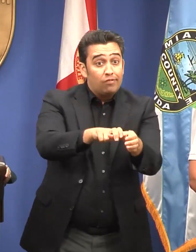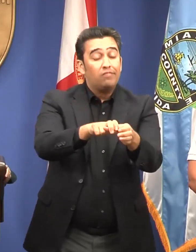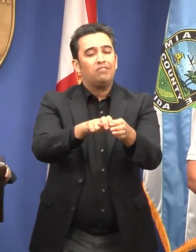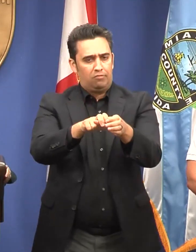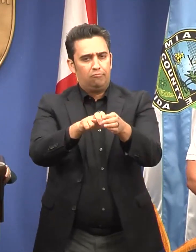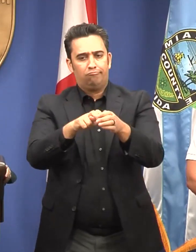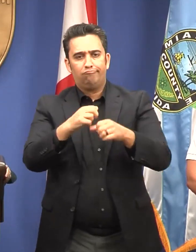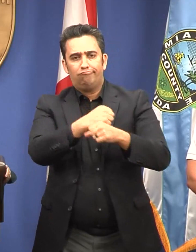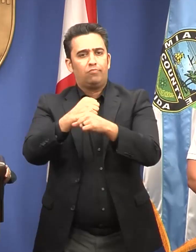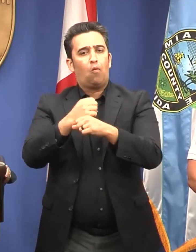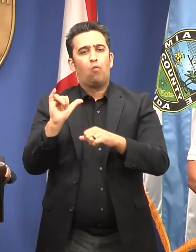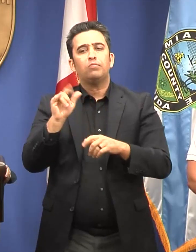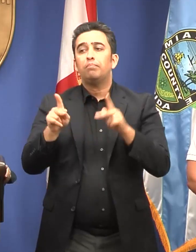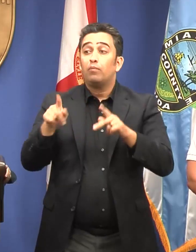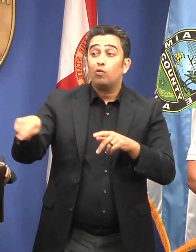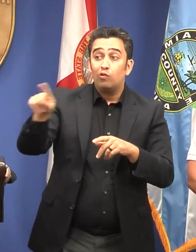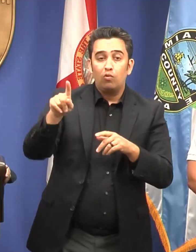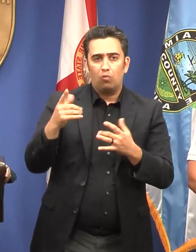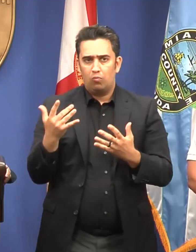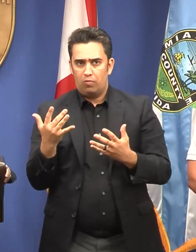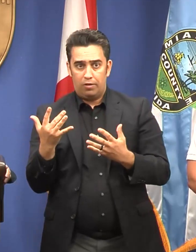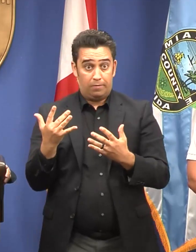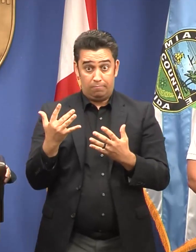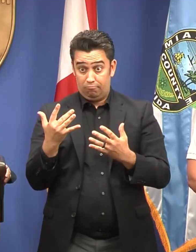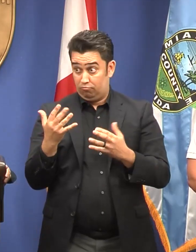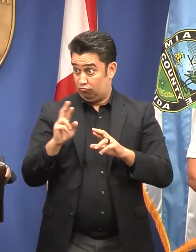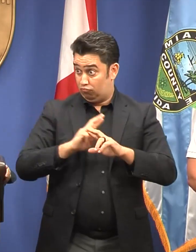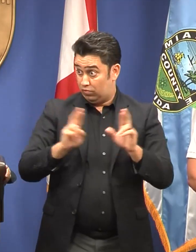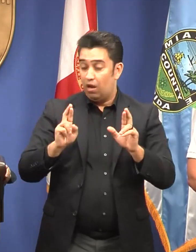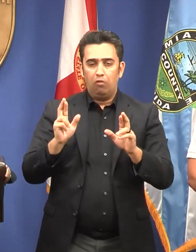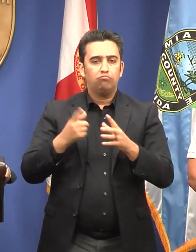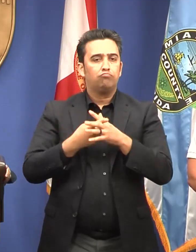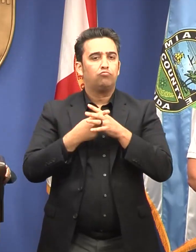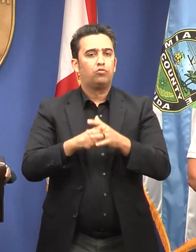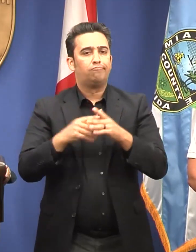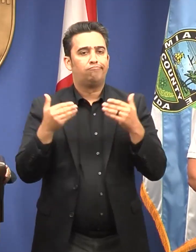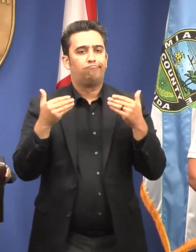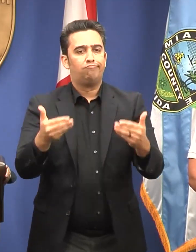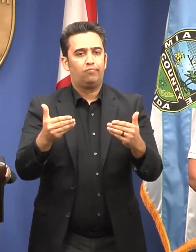operators on standby to resume transit service as soon as they